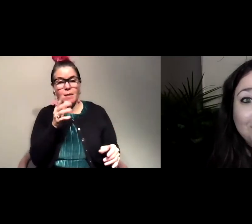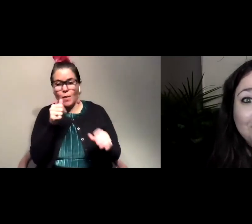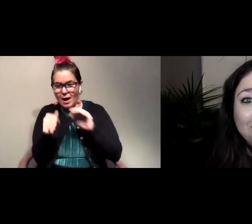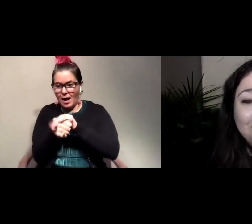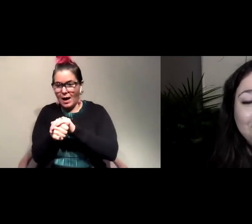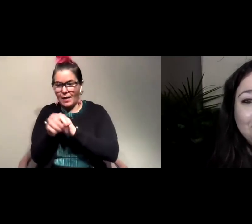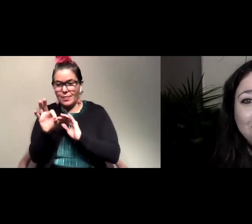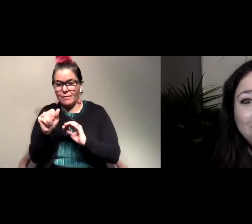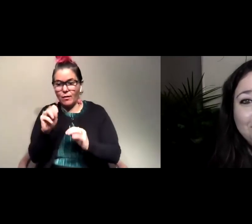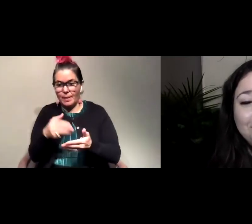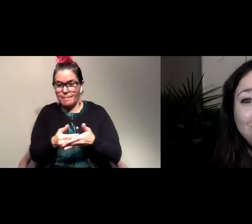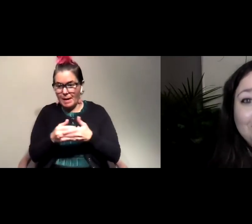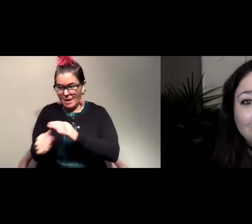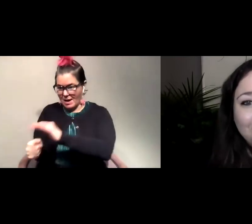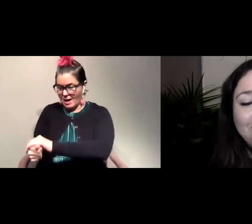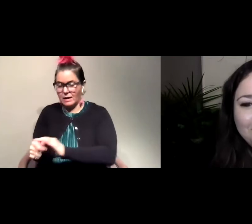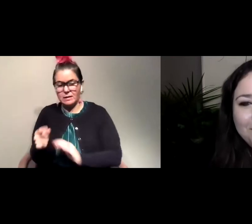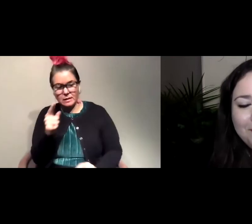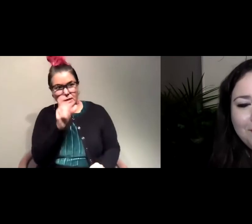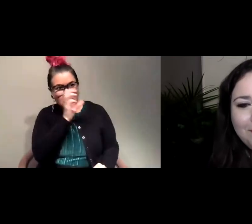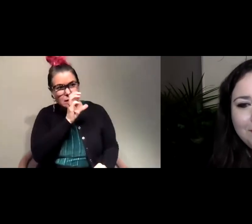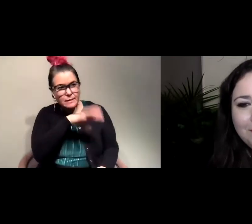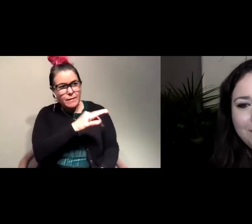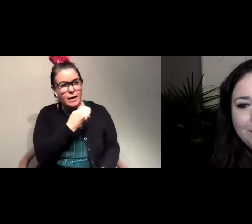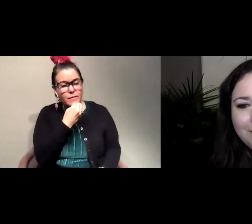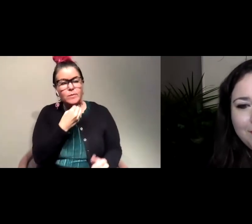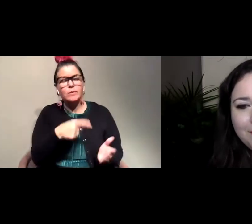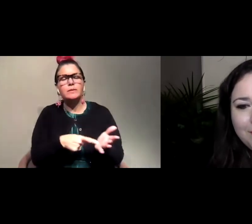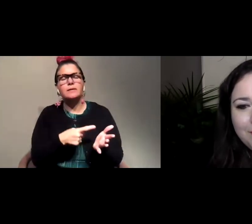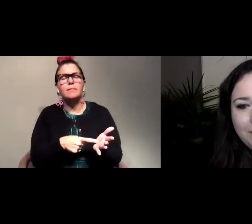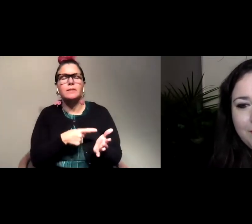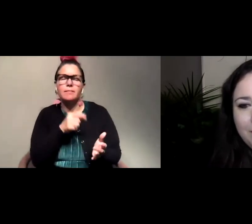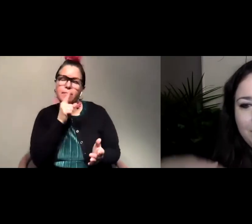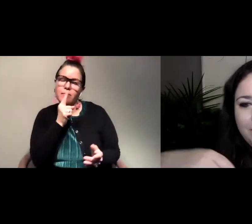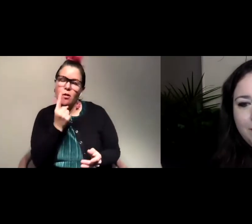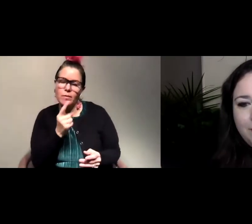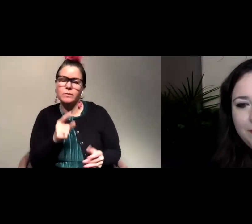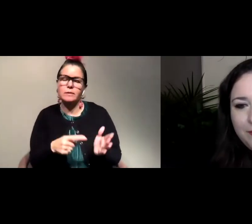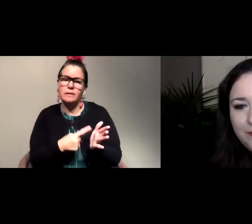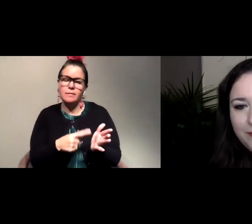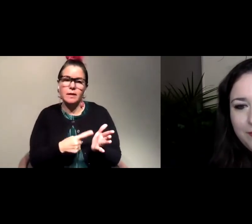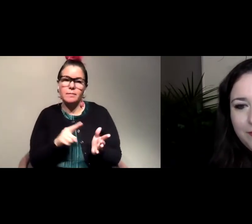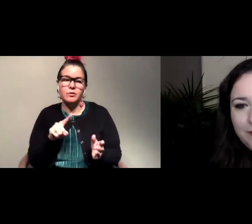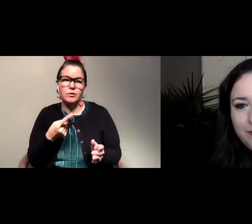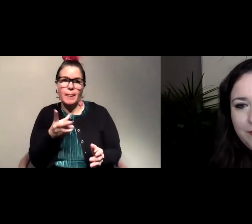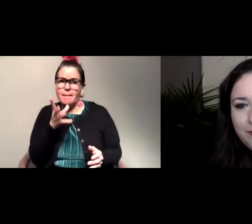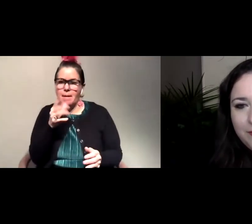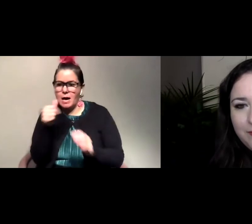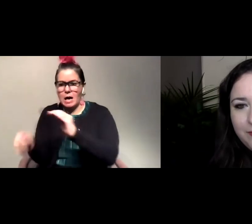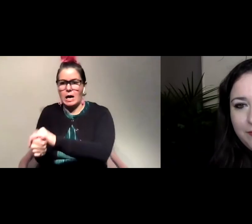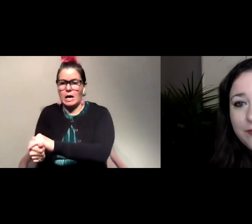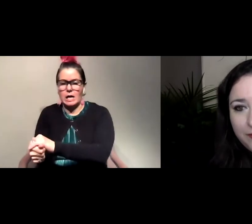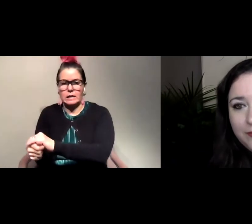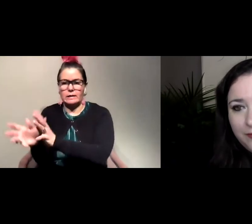and then she'll go off and find food so sometimes not all the time but sometimes it's just the mother hiding the fawn